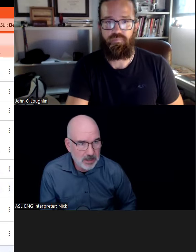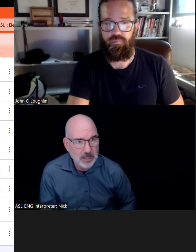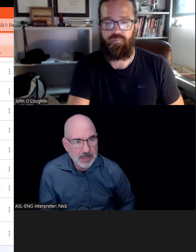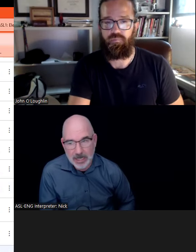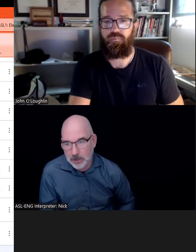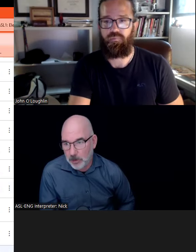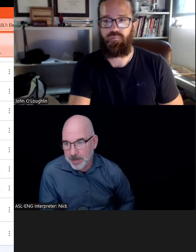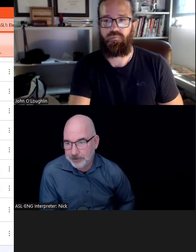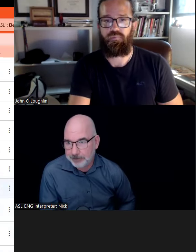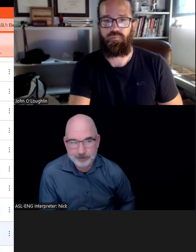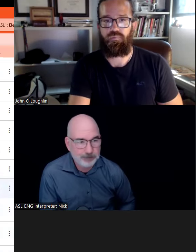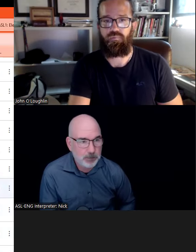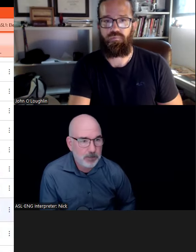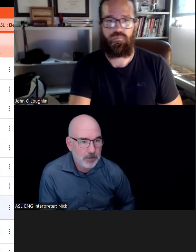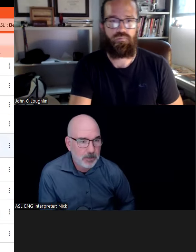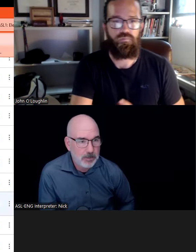as indicated. All right?